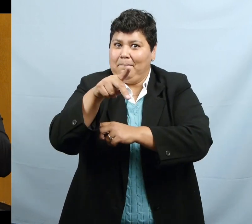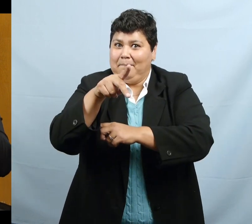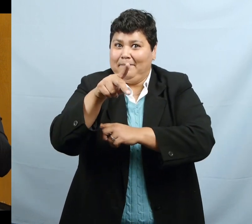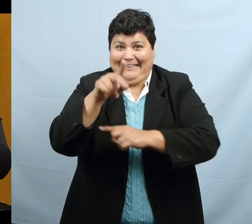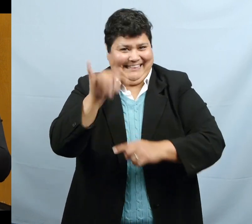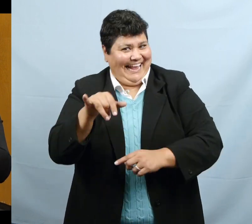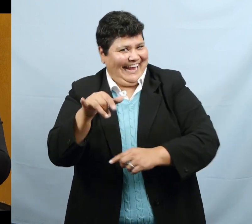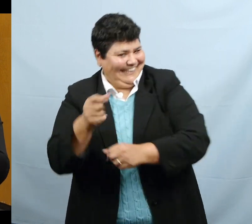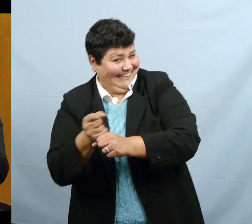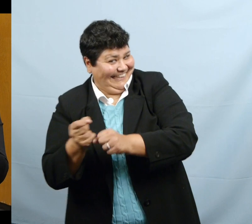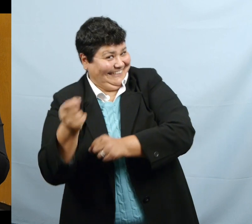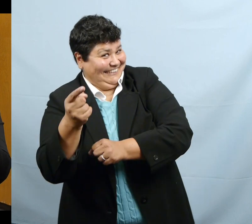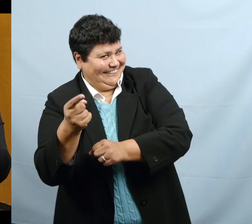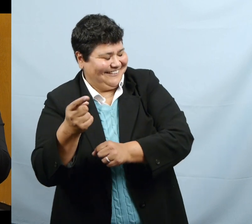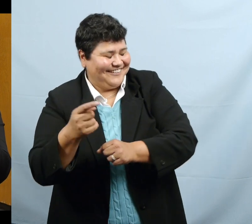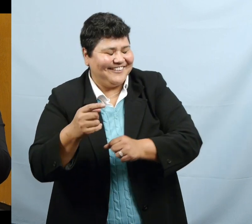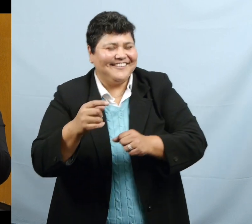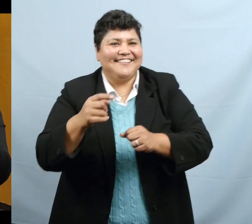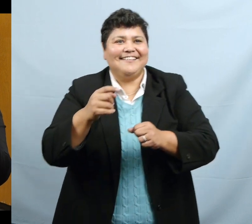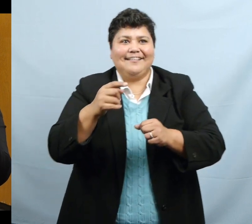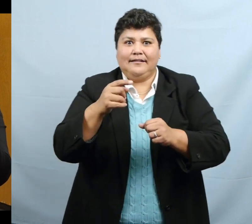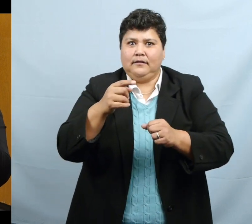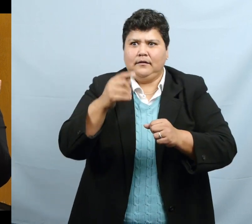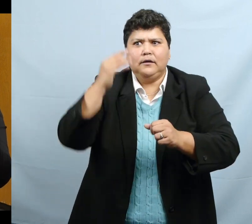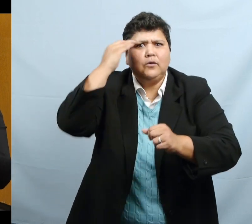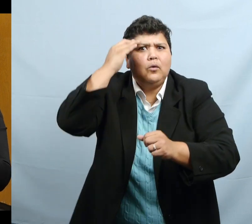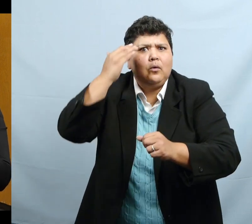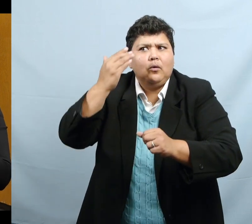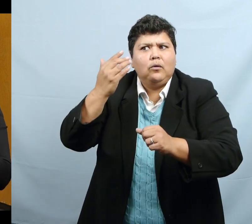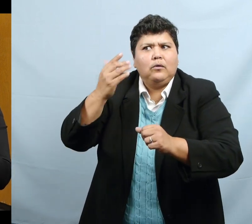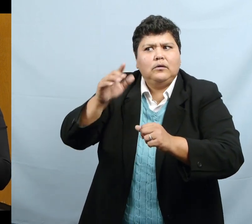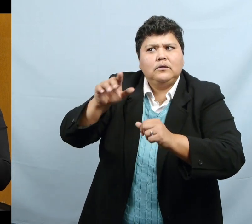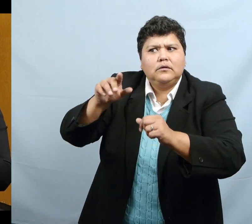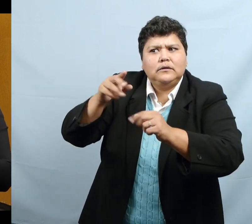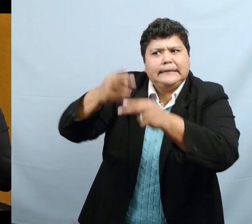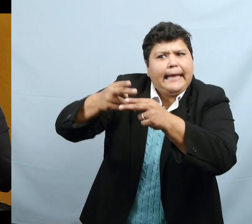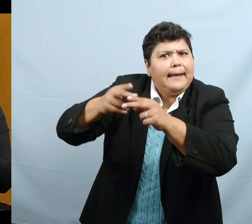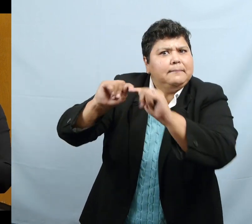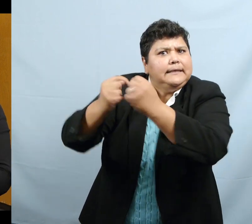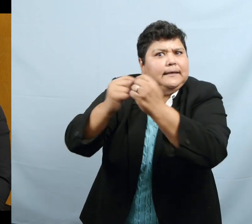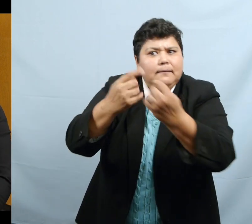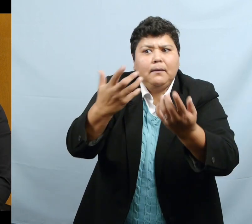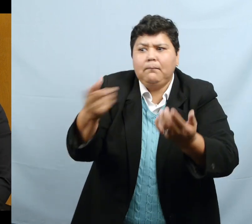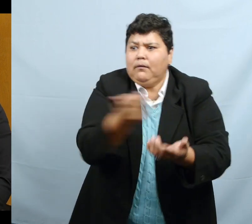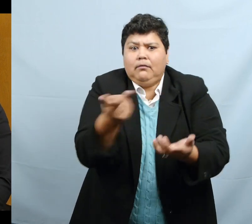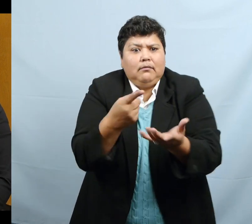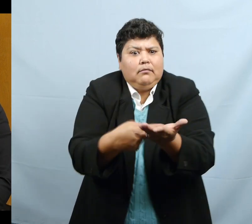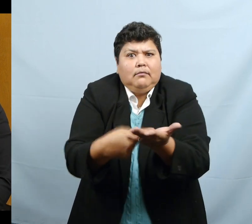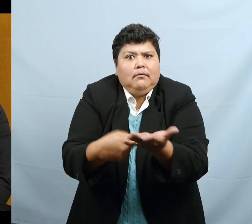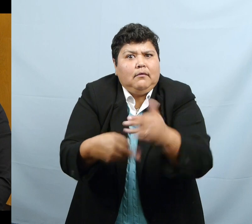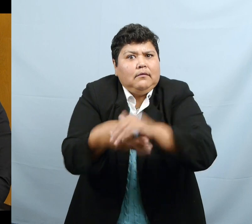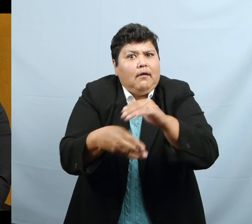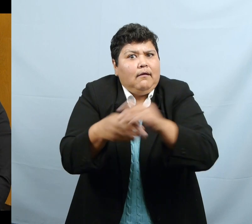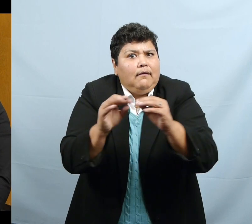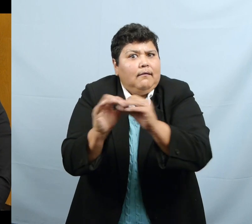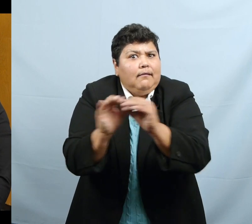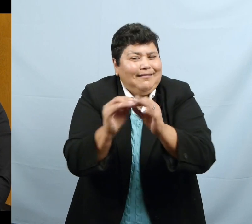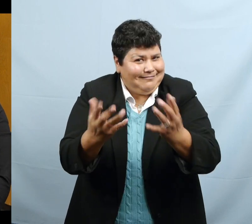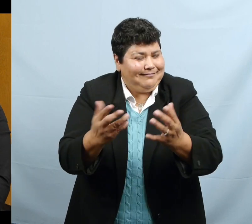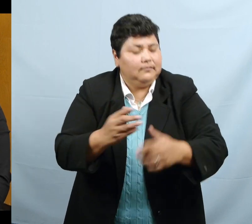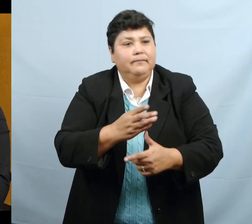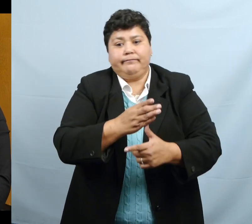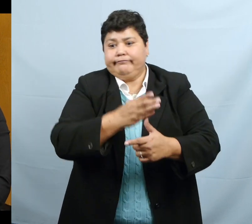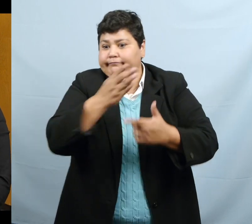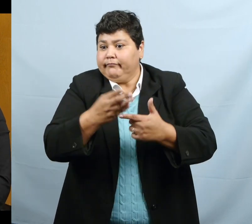by the way. And then maybe there's a tornado in Puerto Rico.